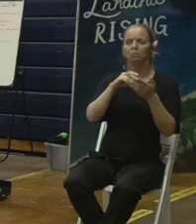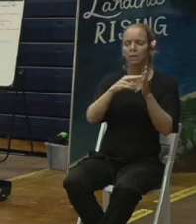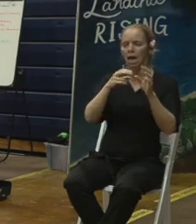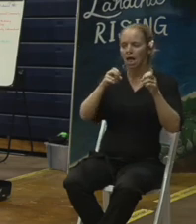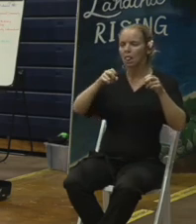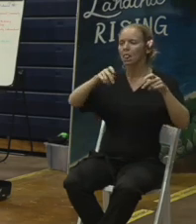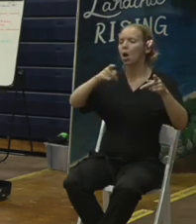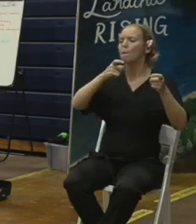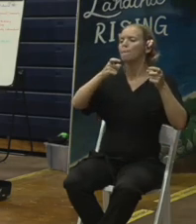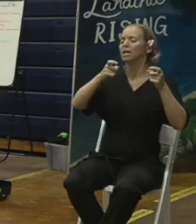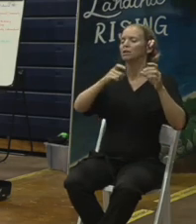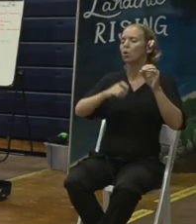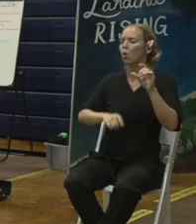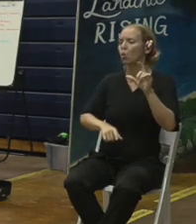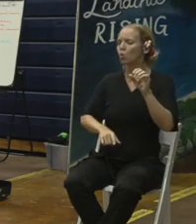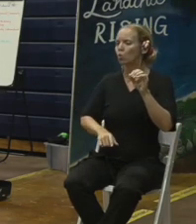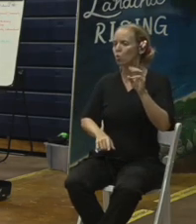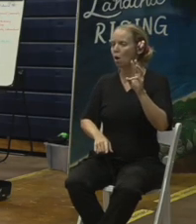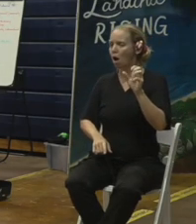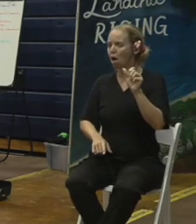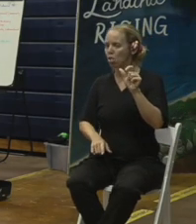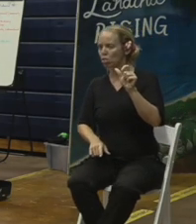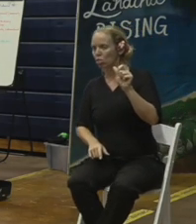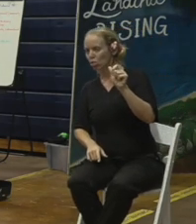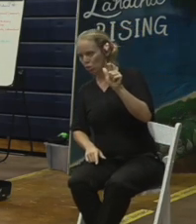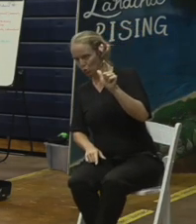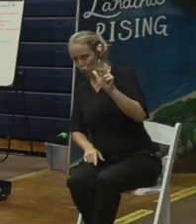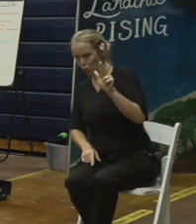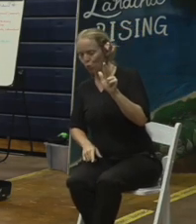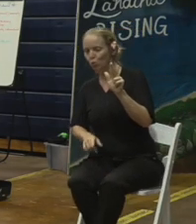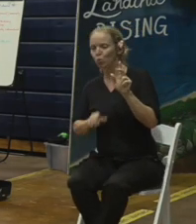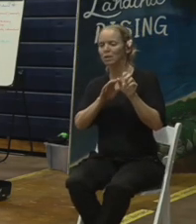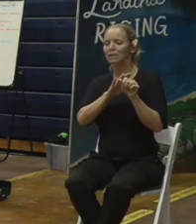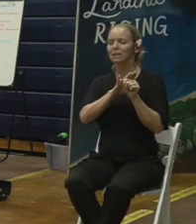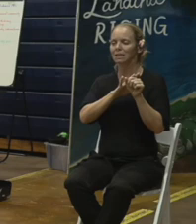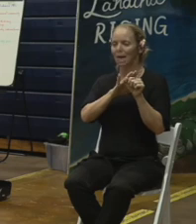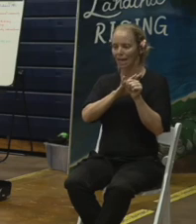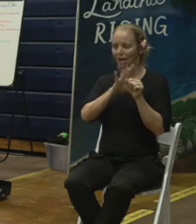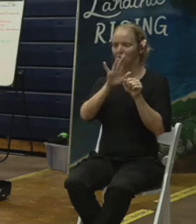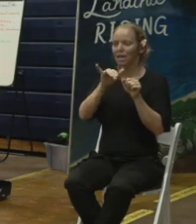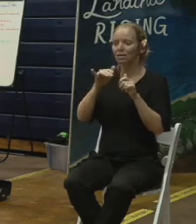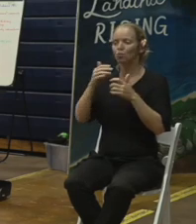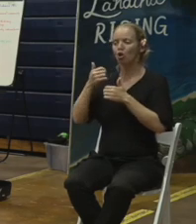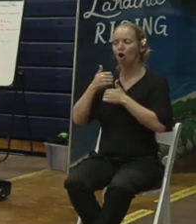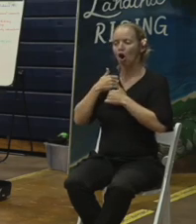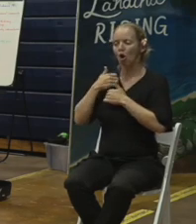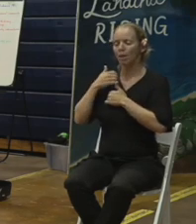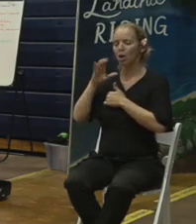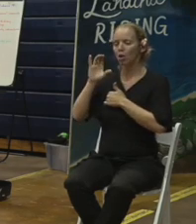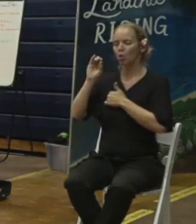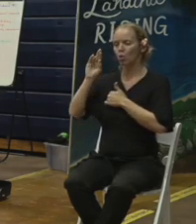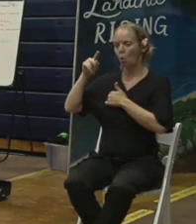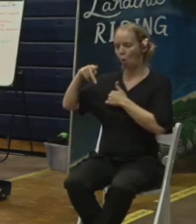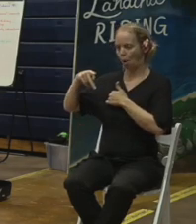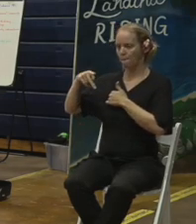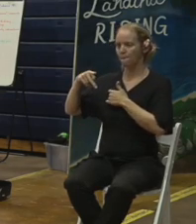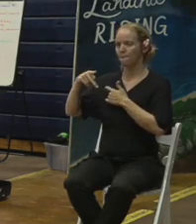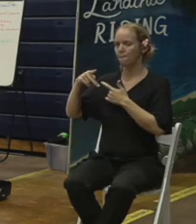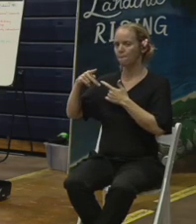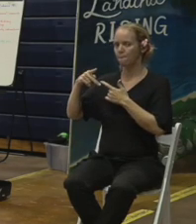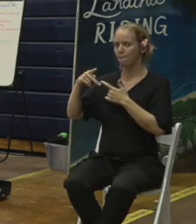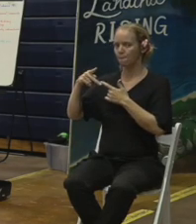site that is what the army corps is working under it is only a temporary right of entry for 90